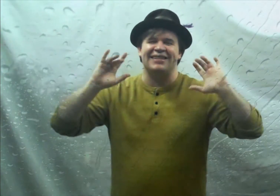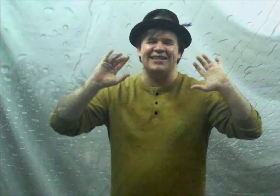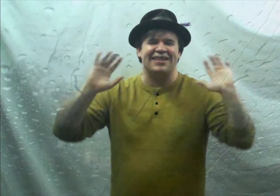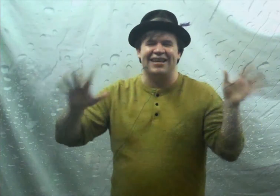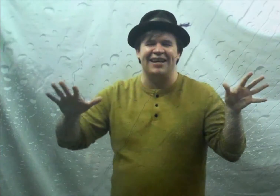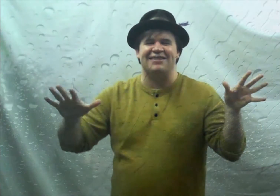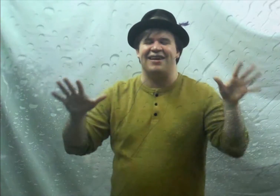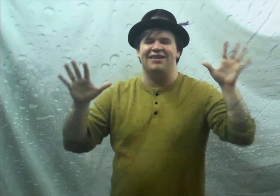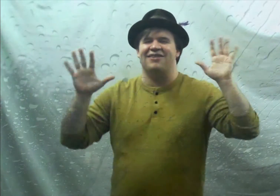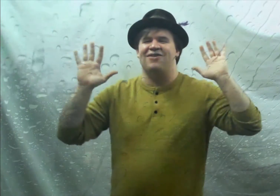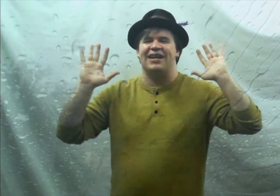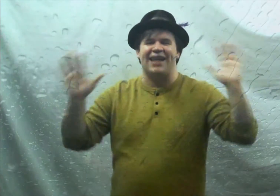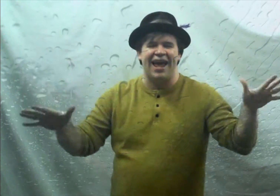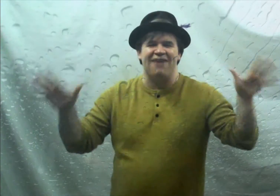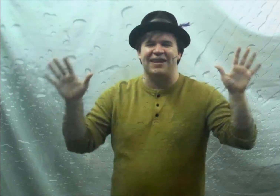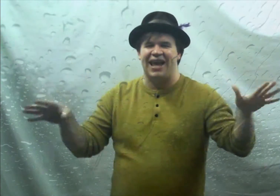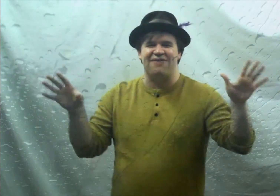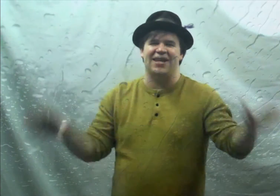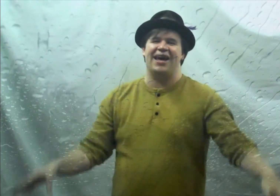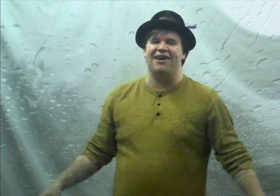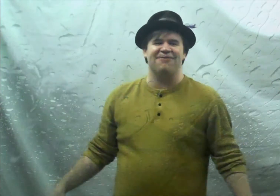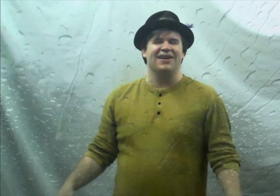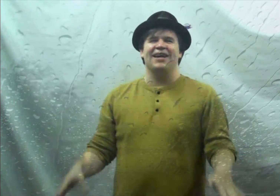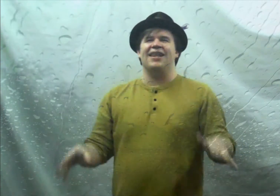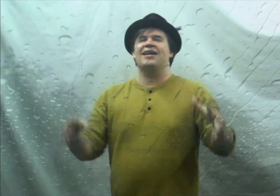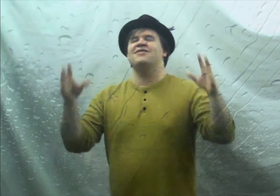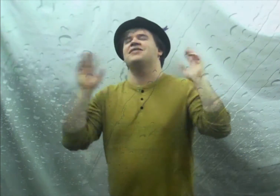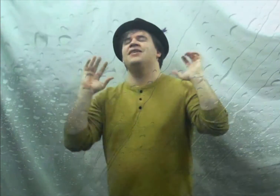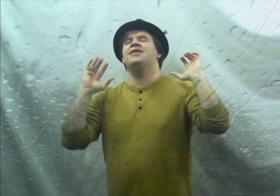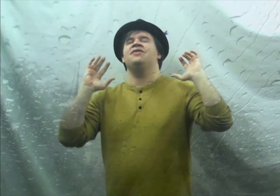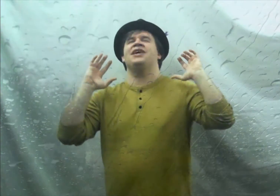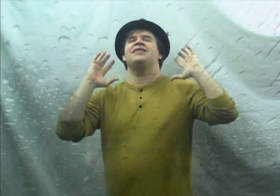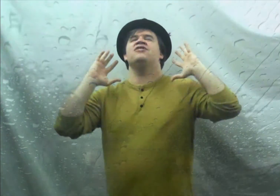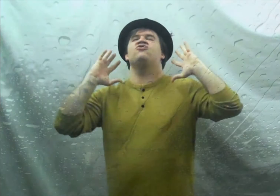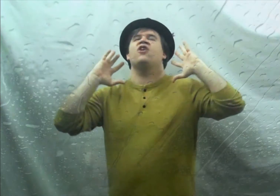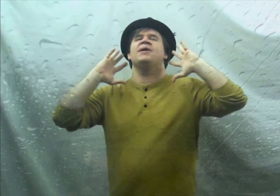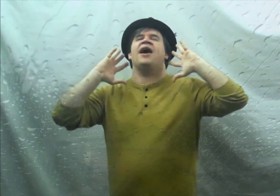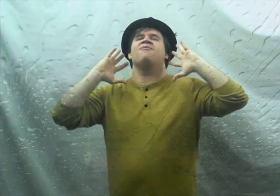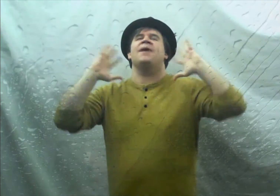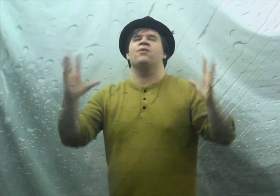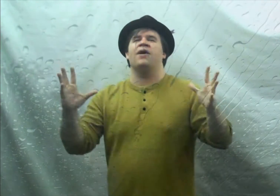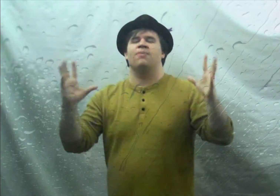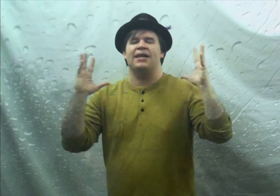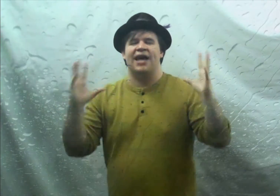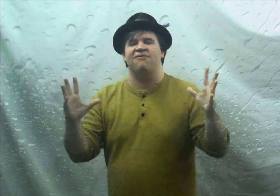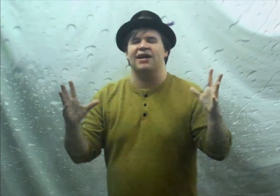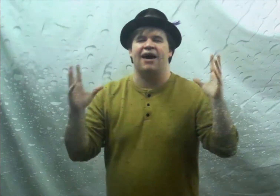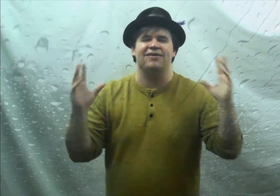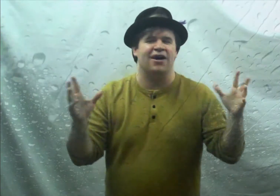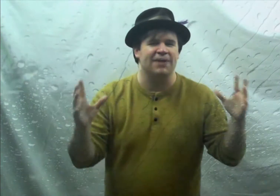things to the kids so that until you can laugh and laugh and laugh like just get the enjoyment out of bad weather by laughing at how dumb